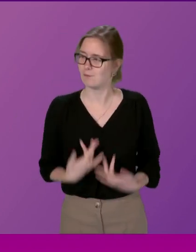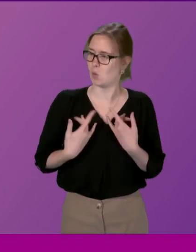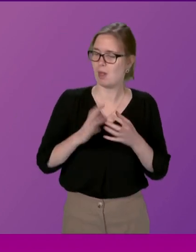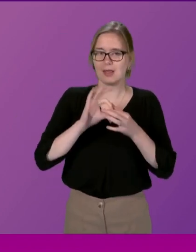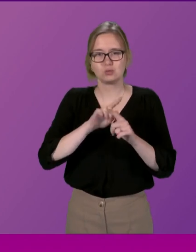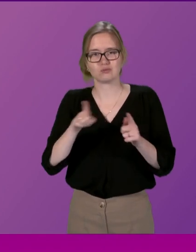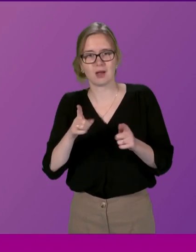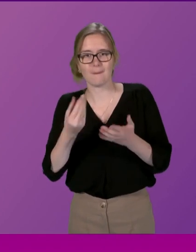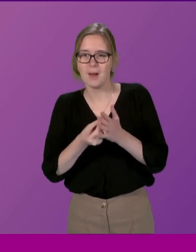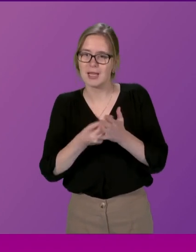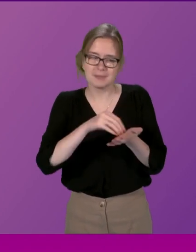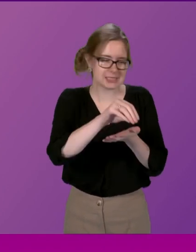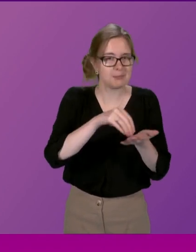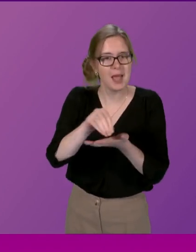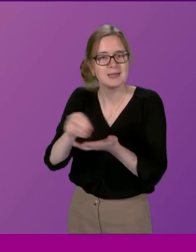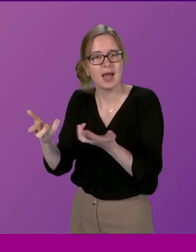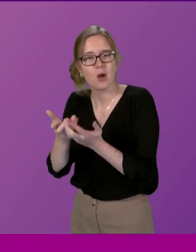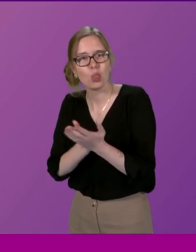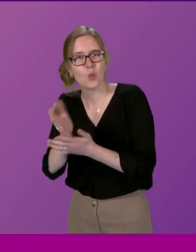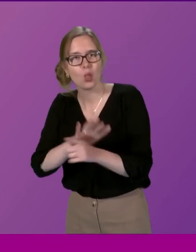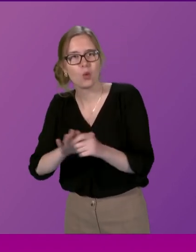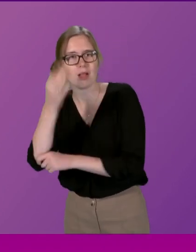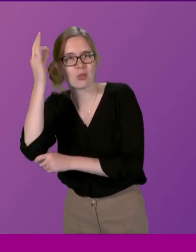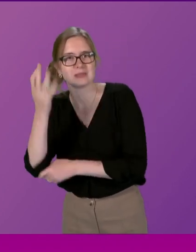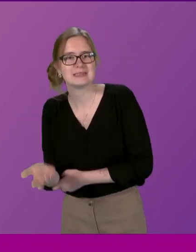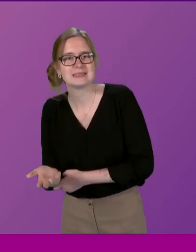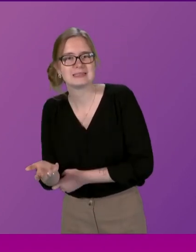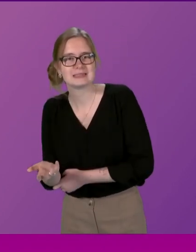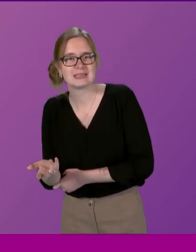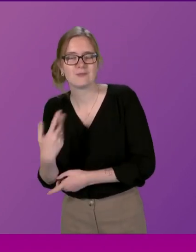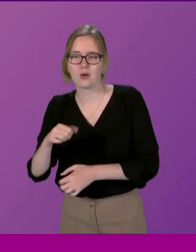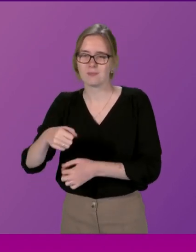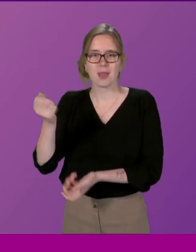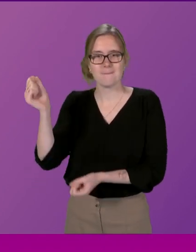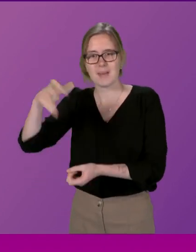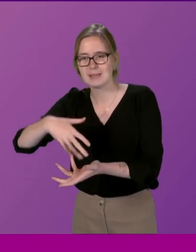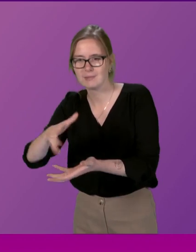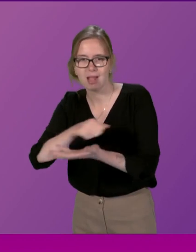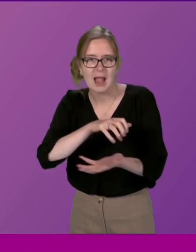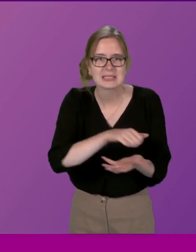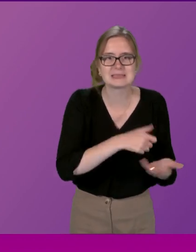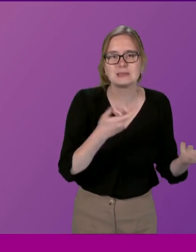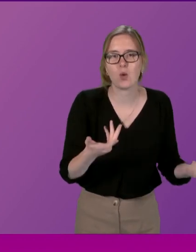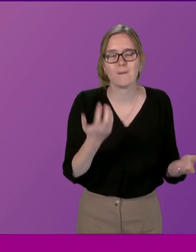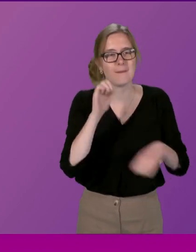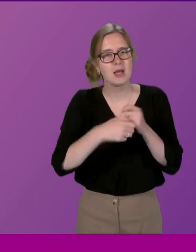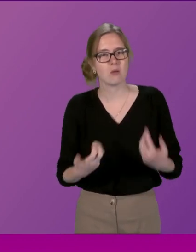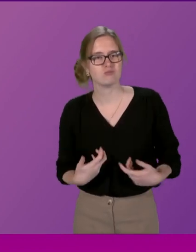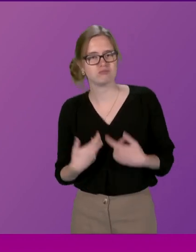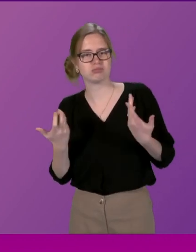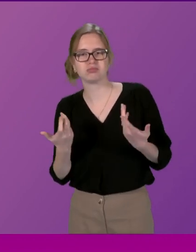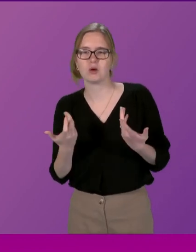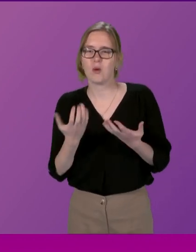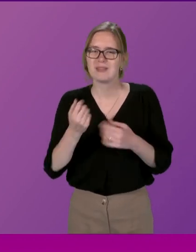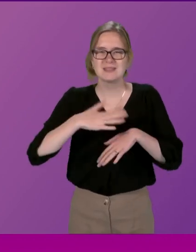on how that money is being spent in their local authorities if their bins are being collected or you know all of that but they get frustrated they don't get